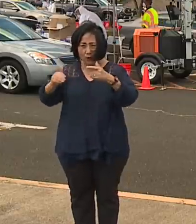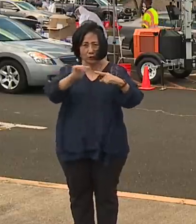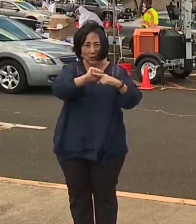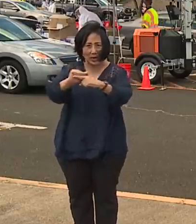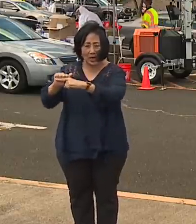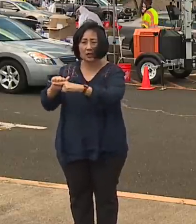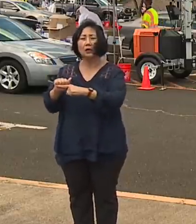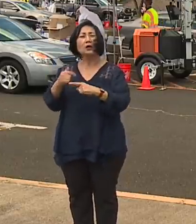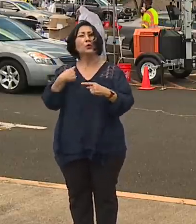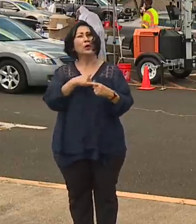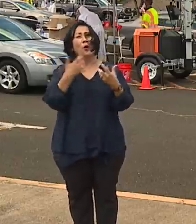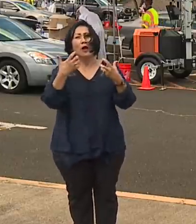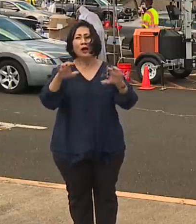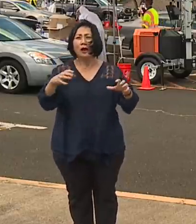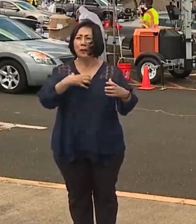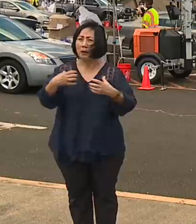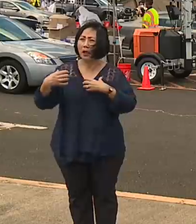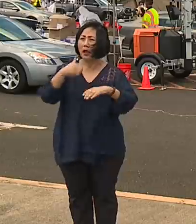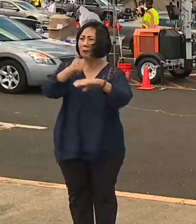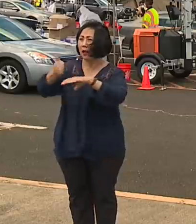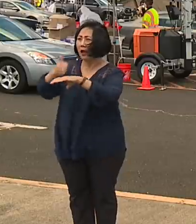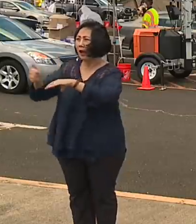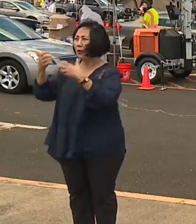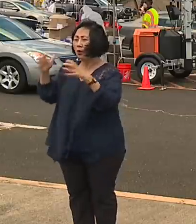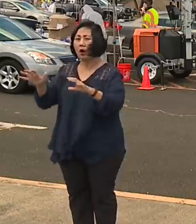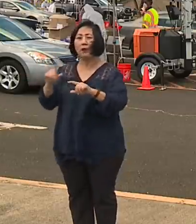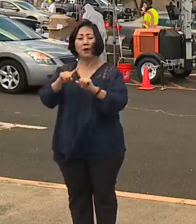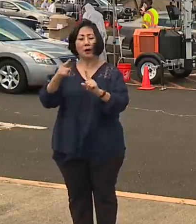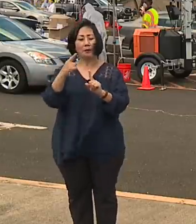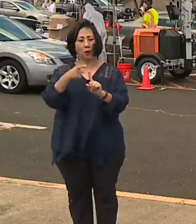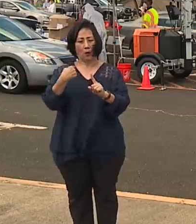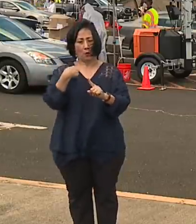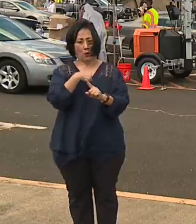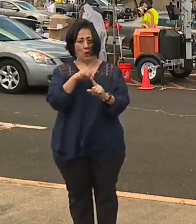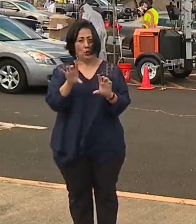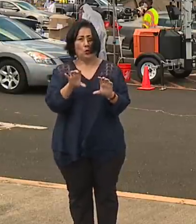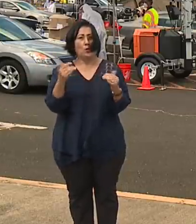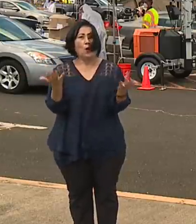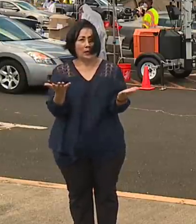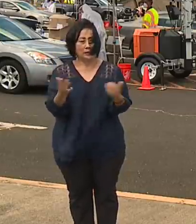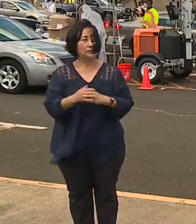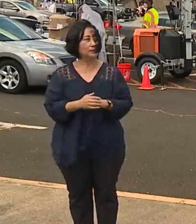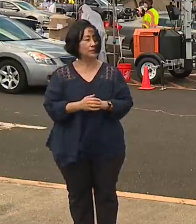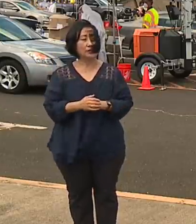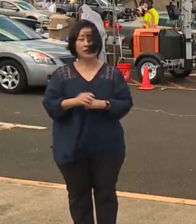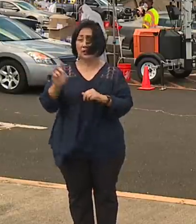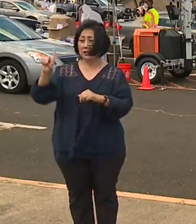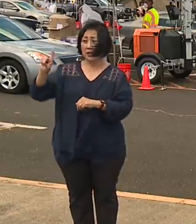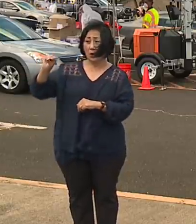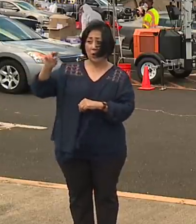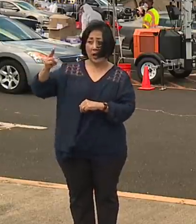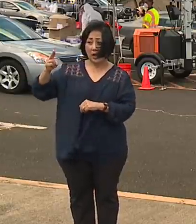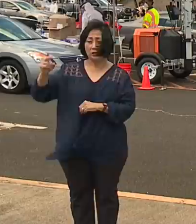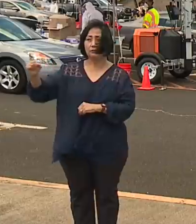We don't want to complain or blame at this point. It's what do we do? And so with the Department of Health giving us the authority to hire